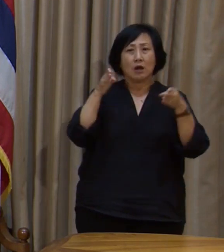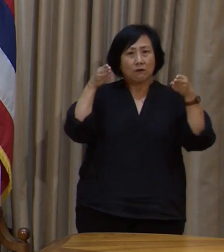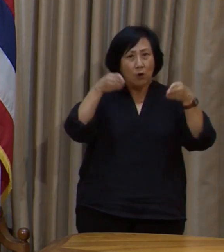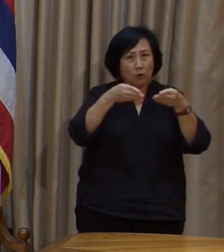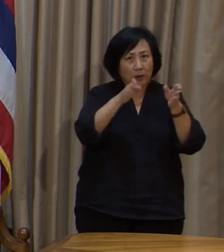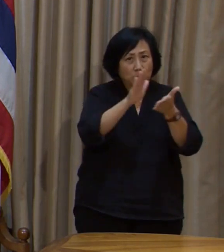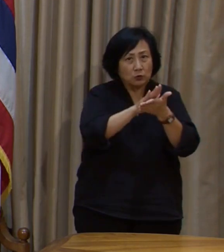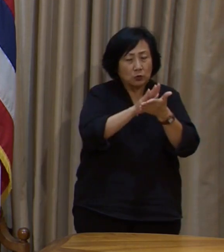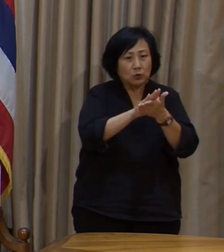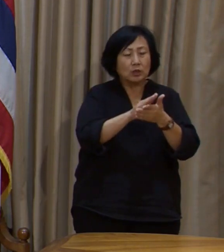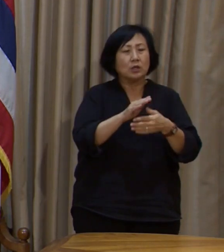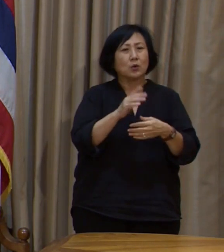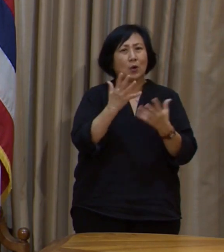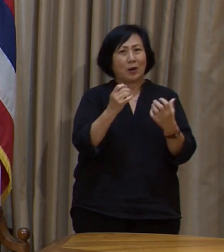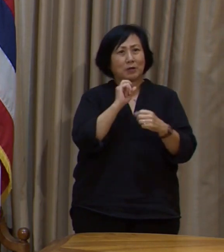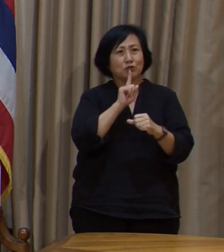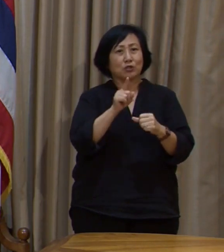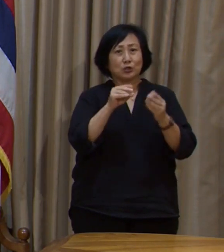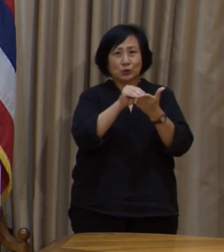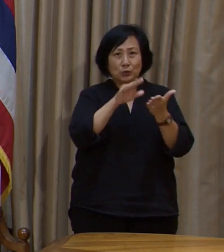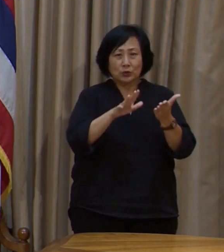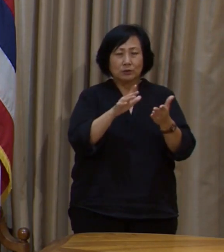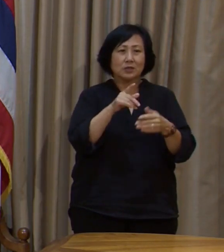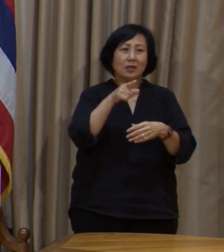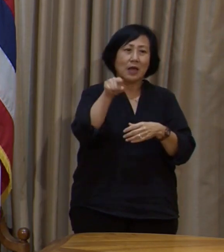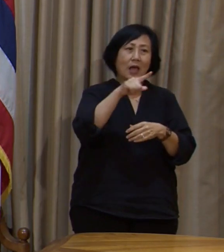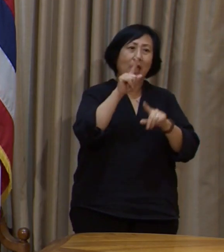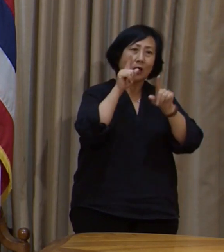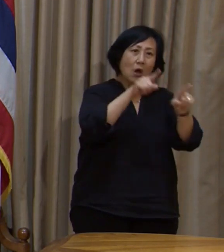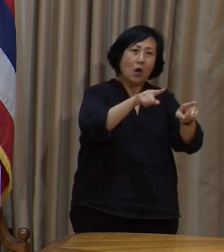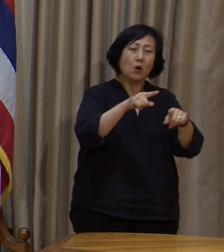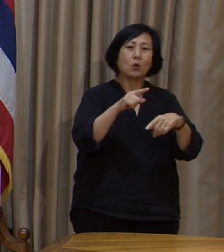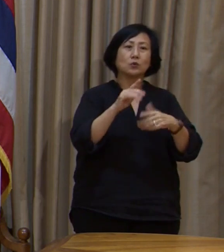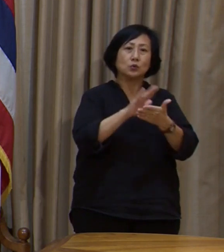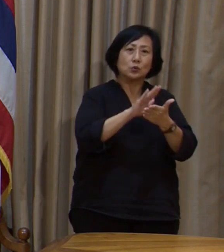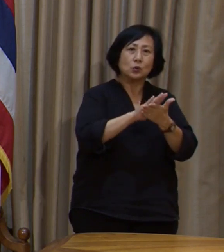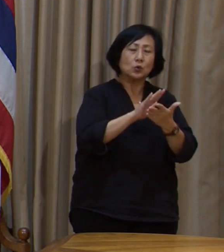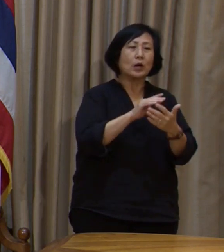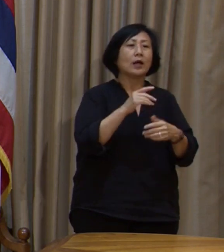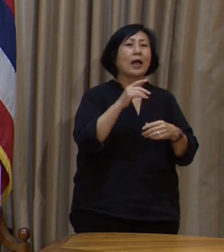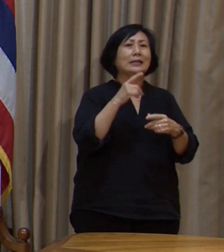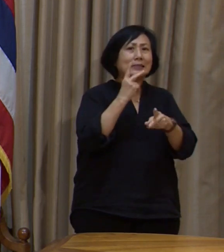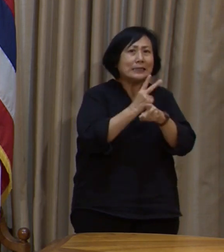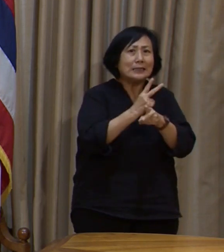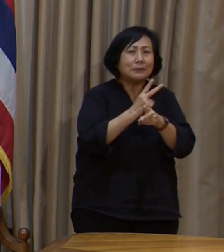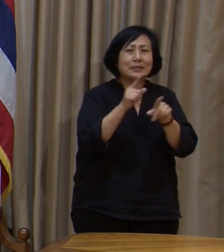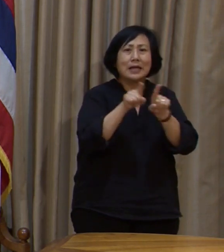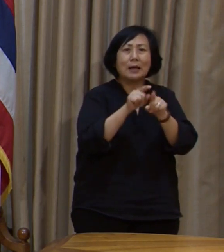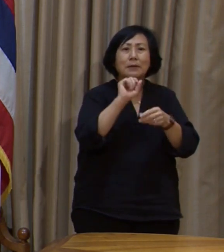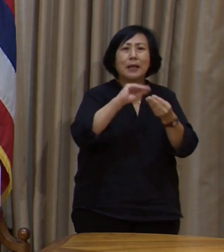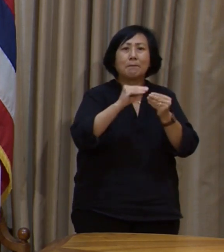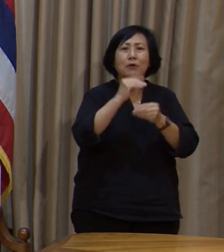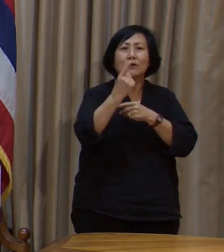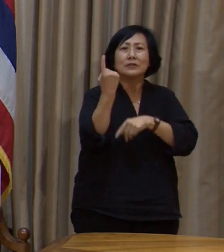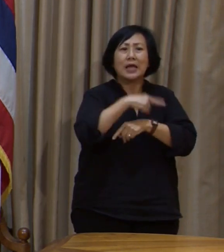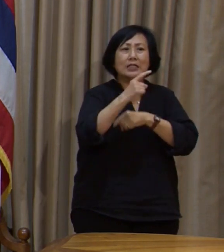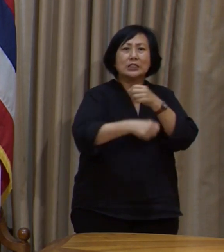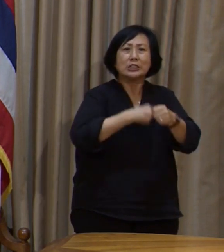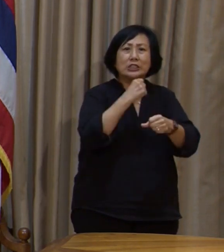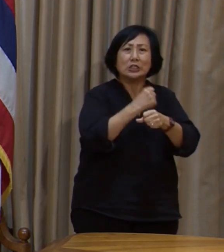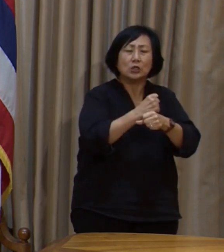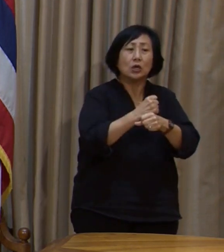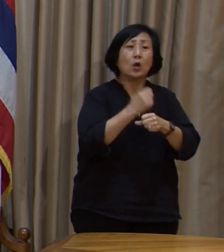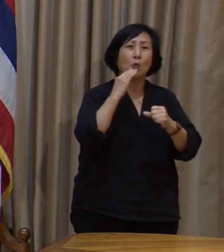on ensuring that the students get the instructional days that they need in order to be